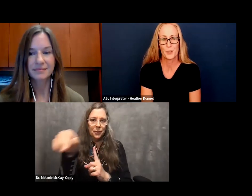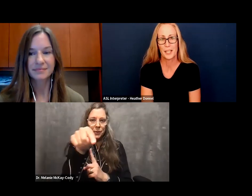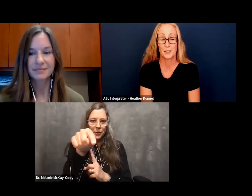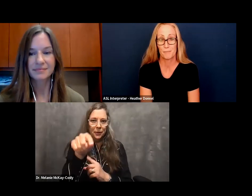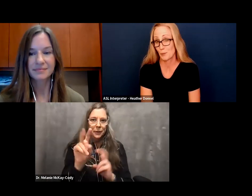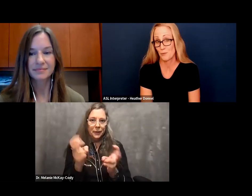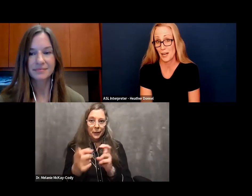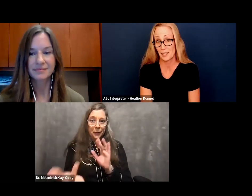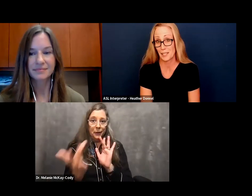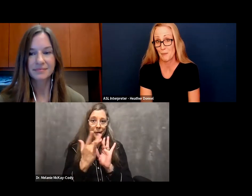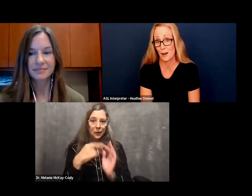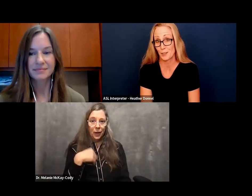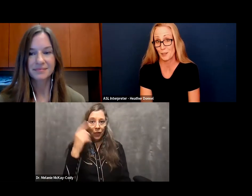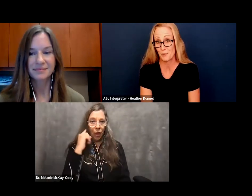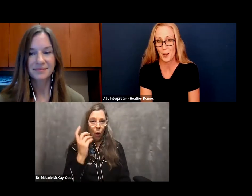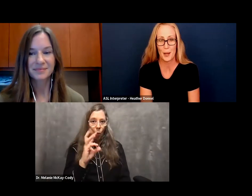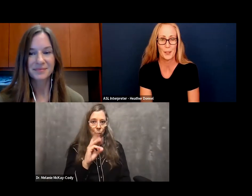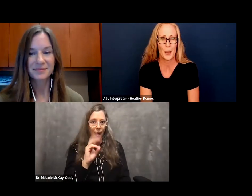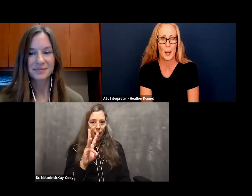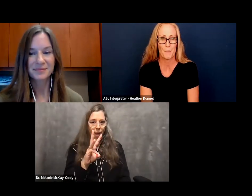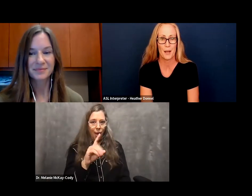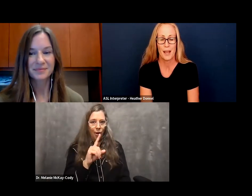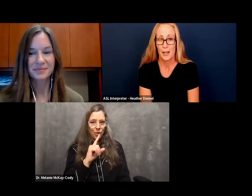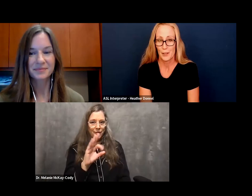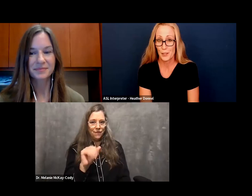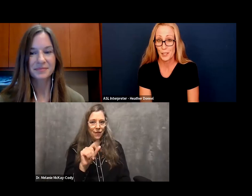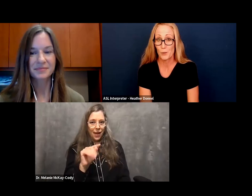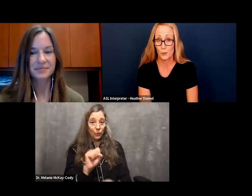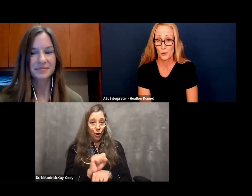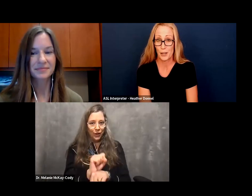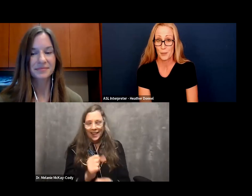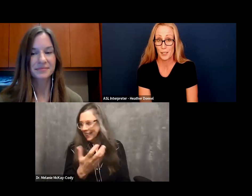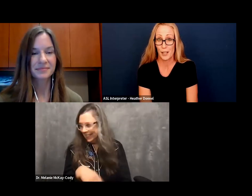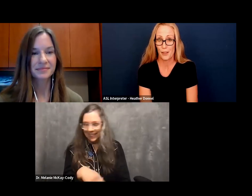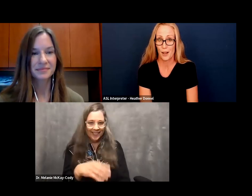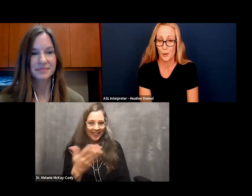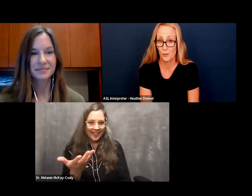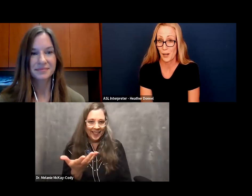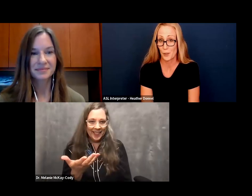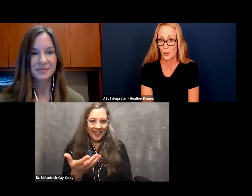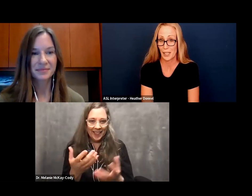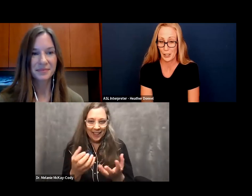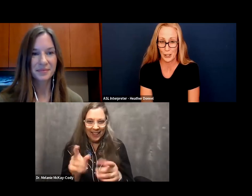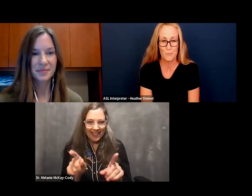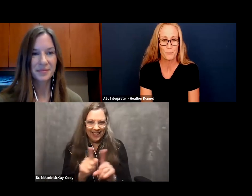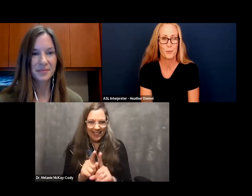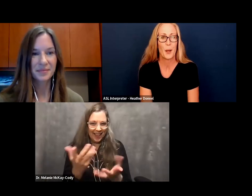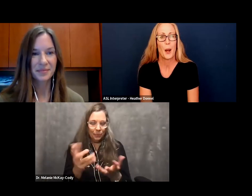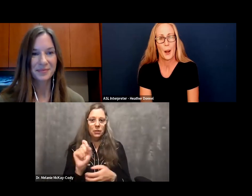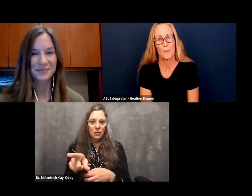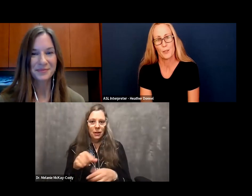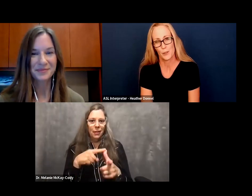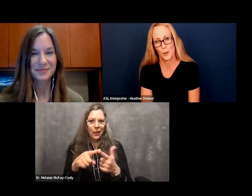It was kind of it was fate. It came about and the individual reached out to me. And I thought, oh, fate is working here.